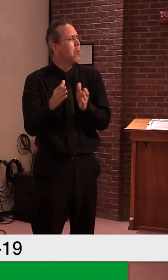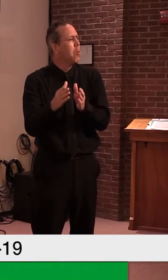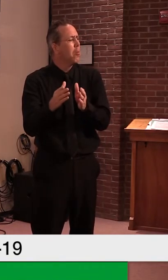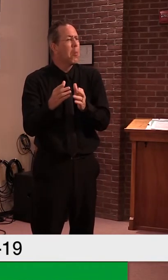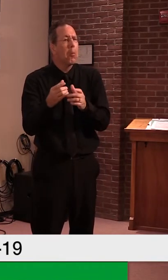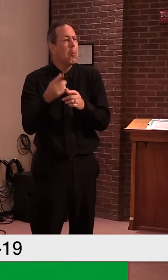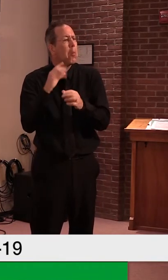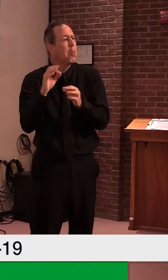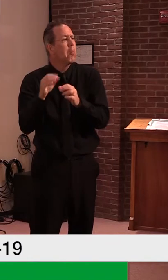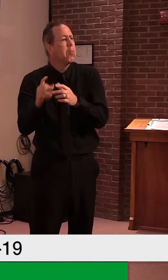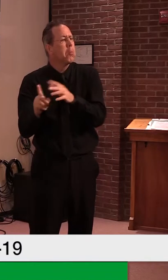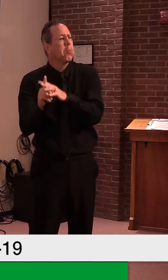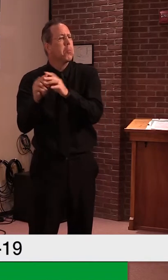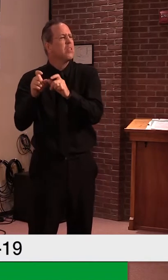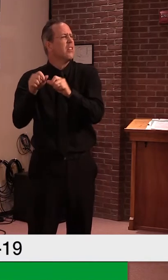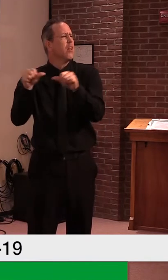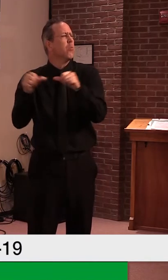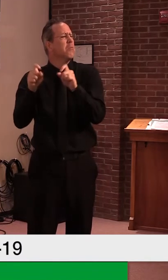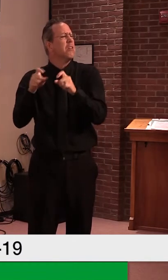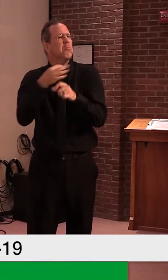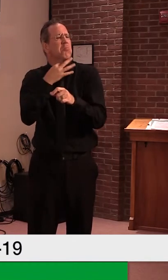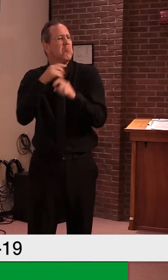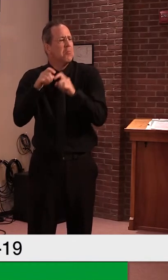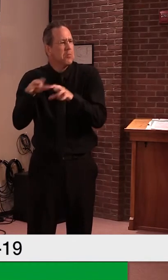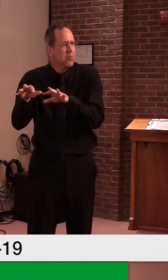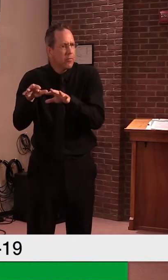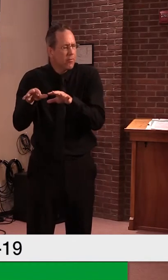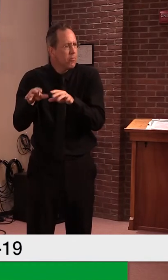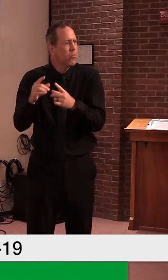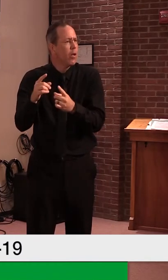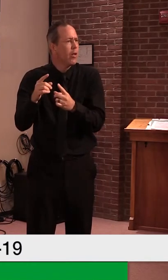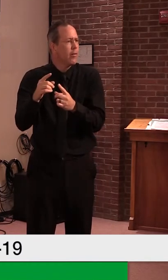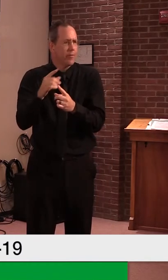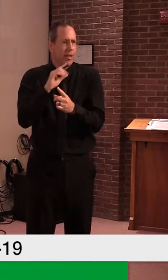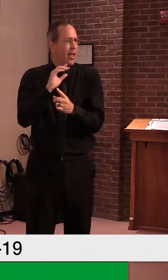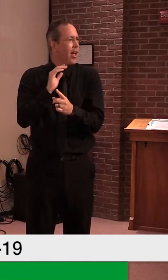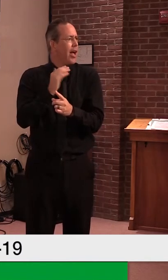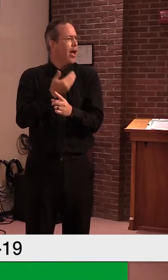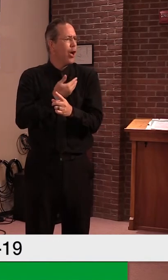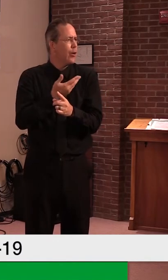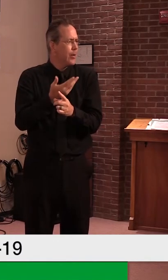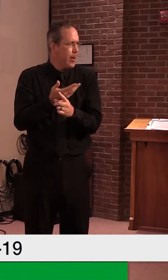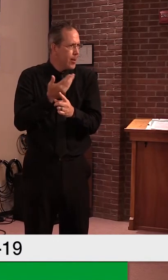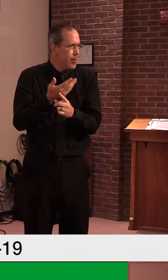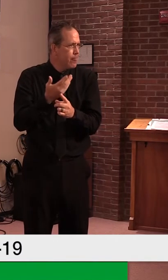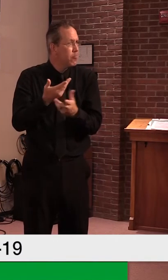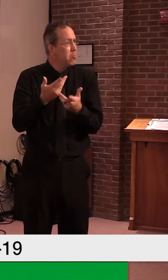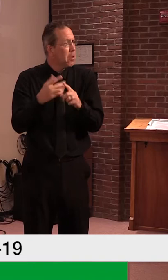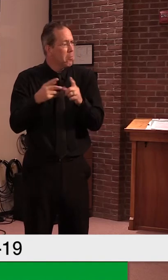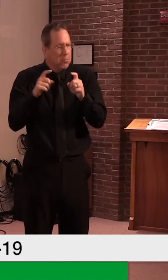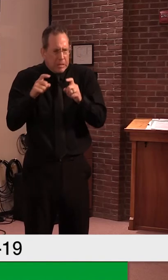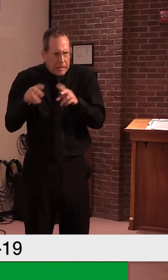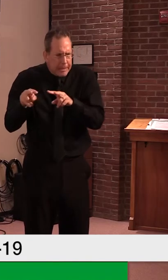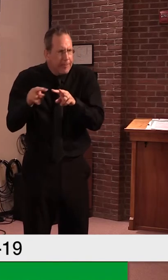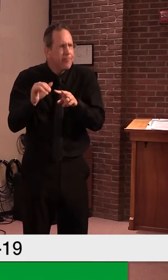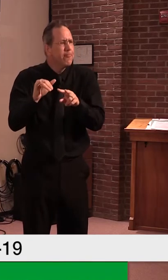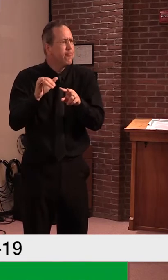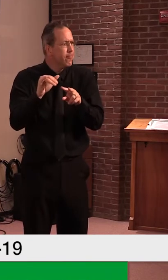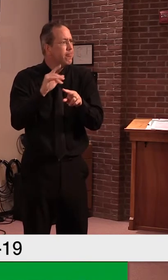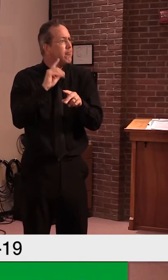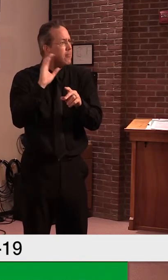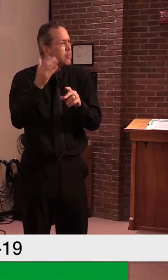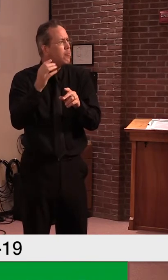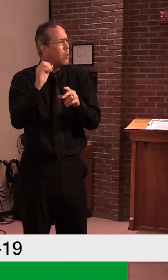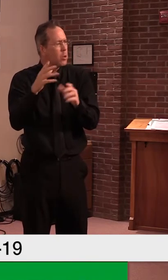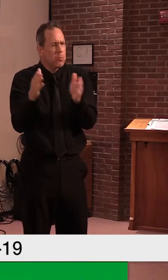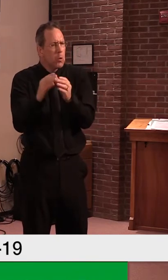It's not our protocol, but it's, it probably catches, uh, the, the symptomatic cases that you want